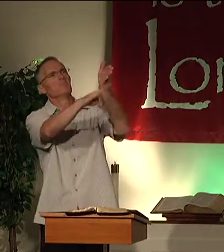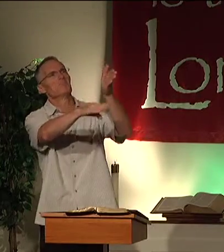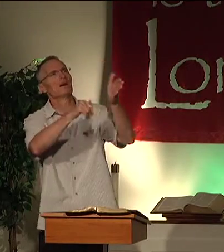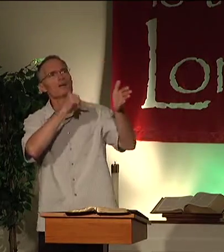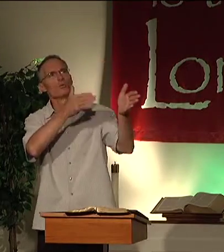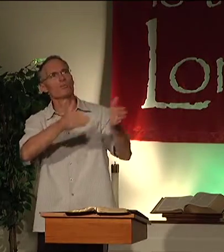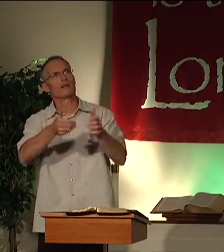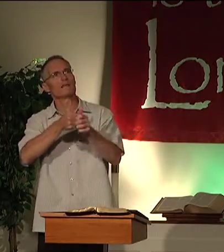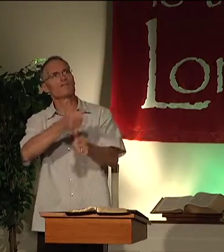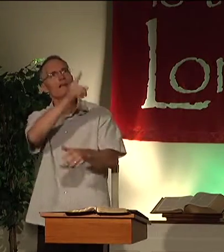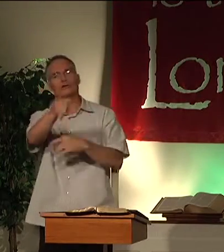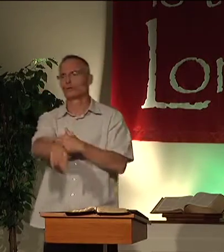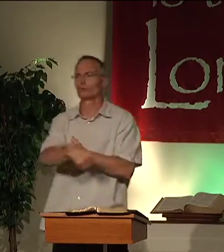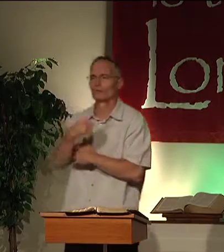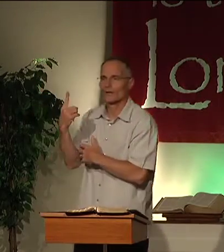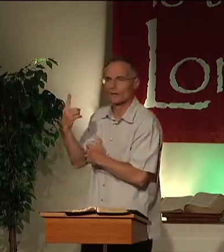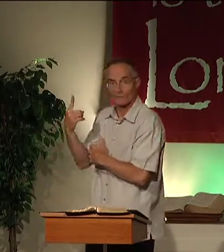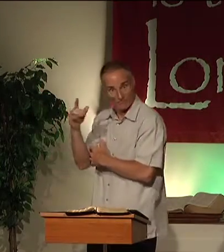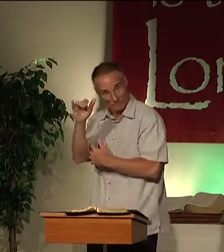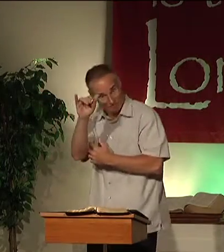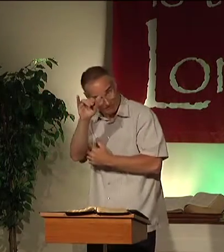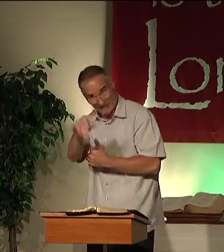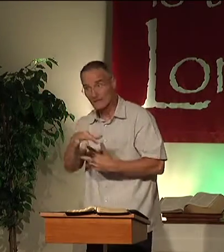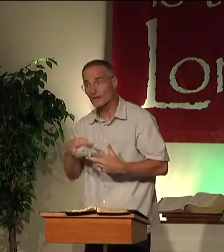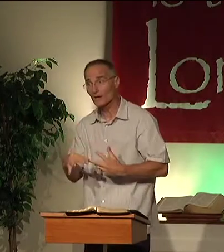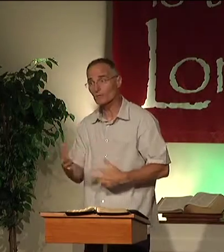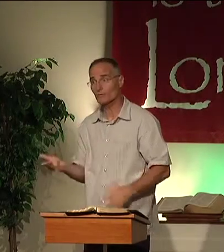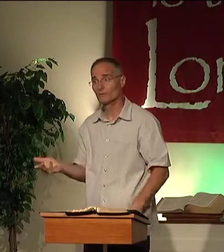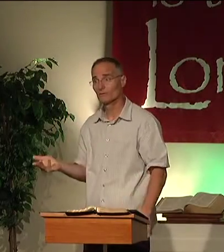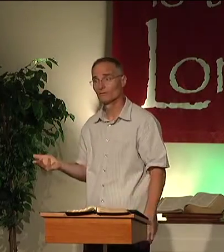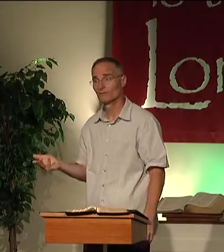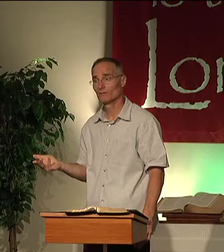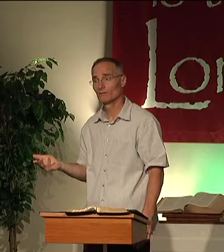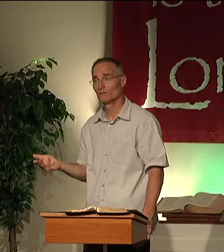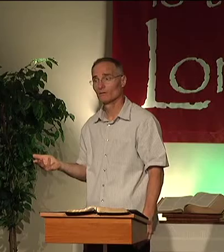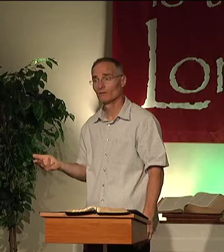Ah, forget it. I don't plan to follow you today. Is that an option?